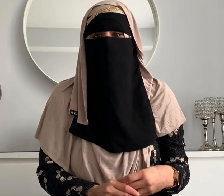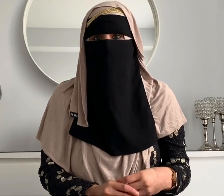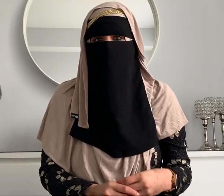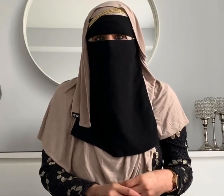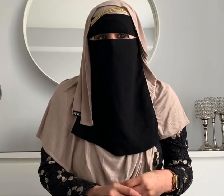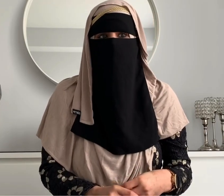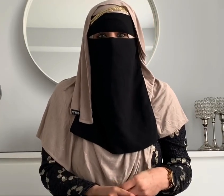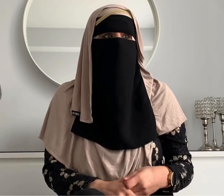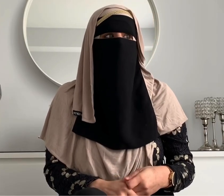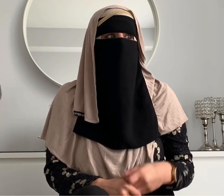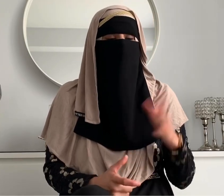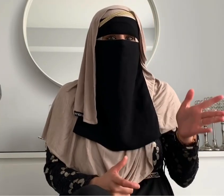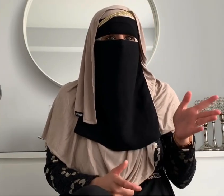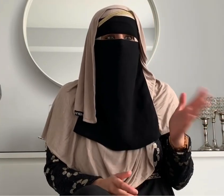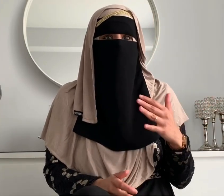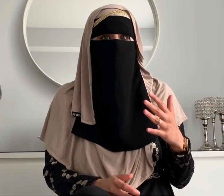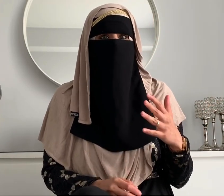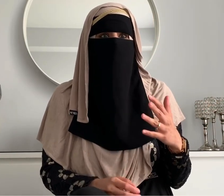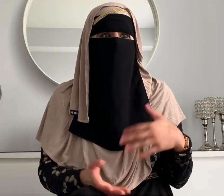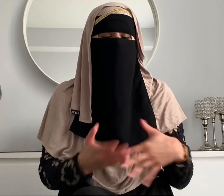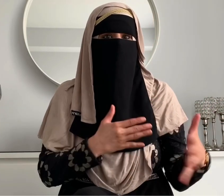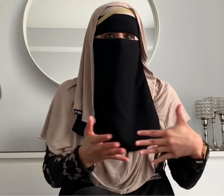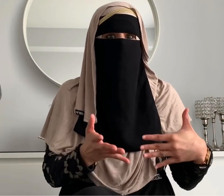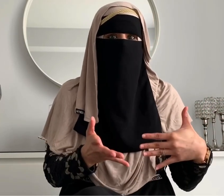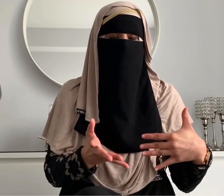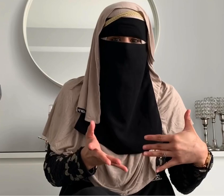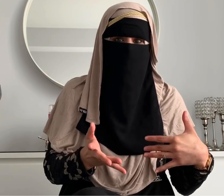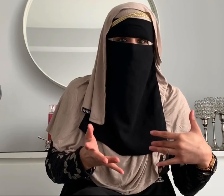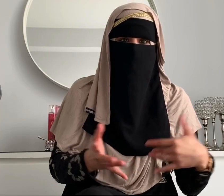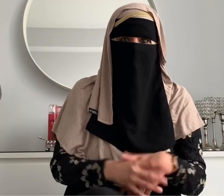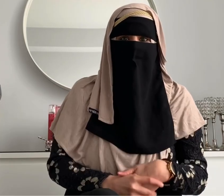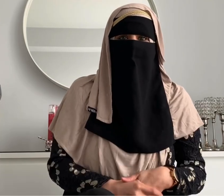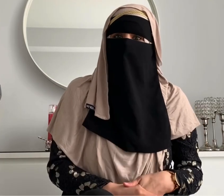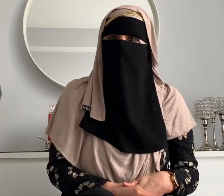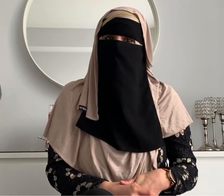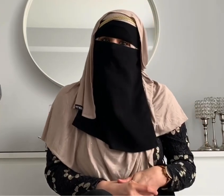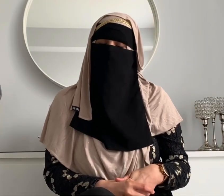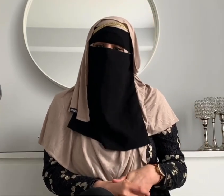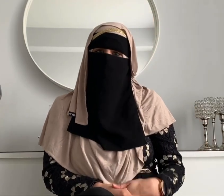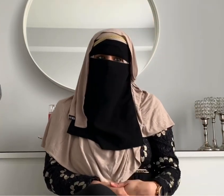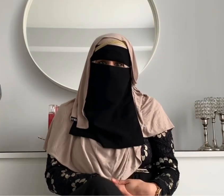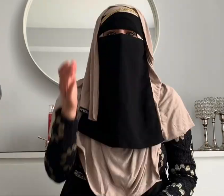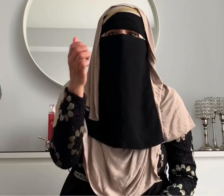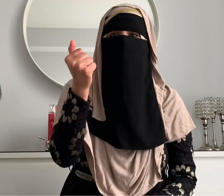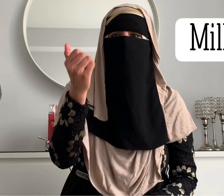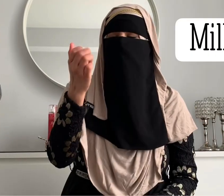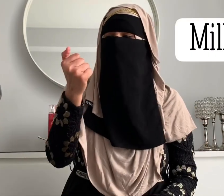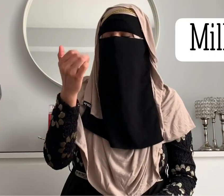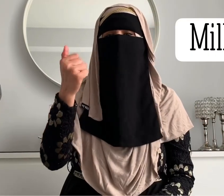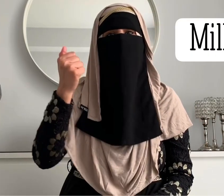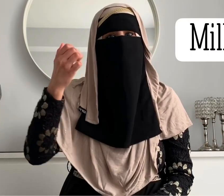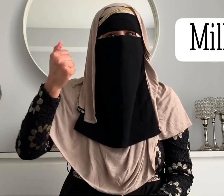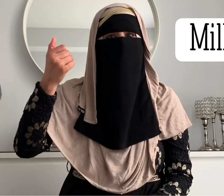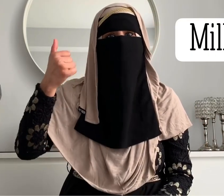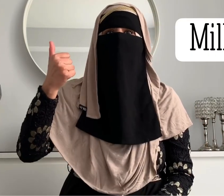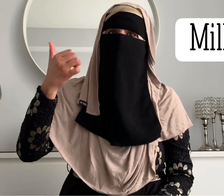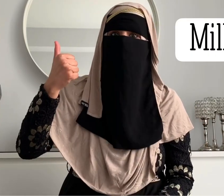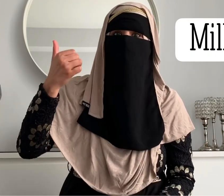taught samara show you her signs and my signs and how they differ as well all right let's begin milk or dudu